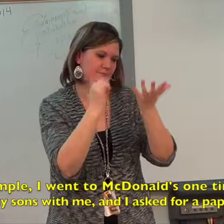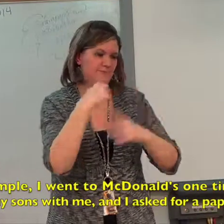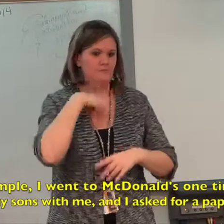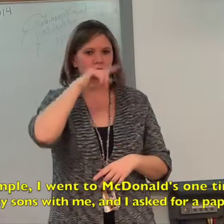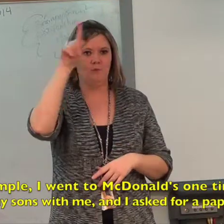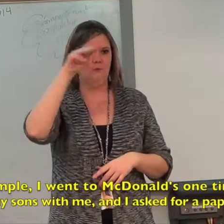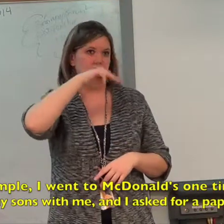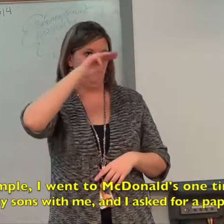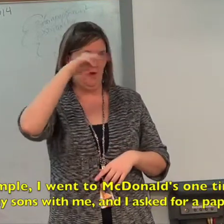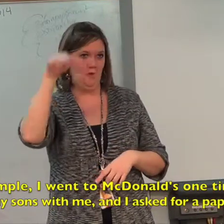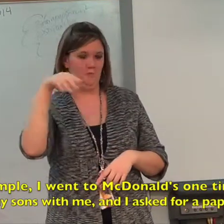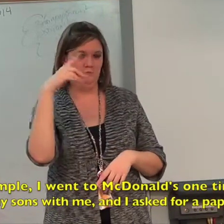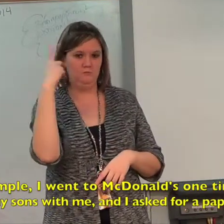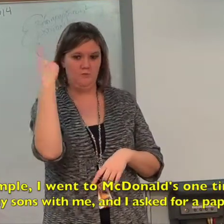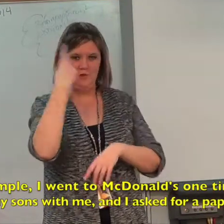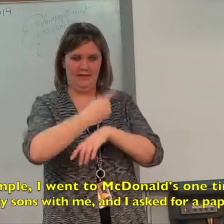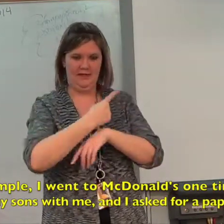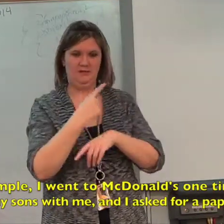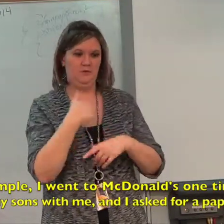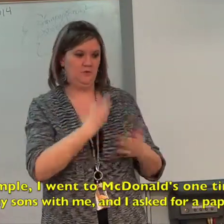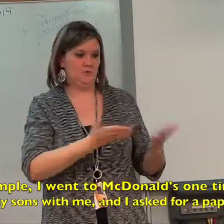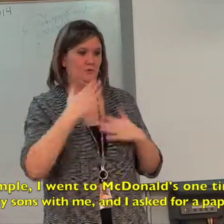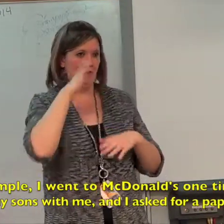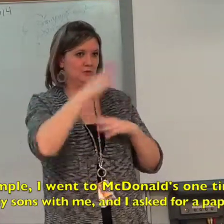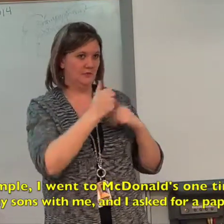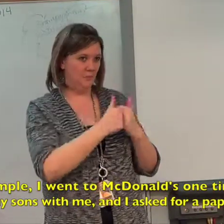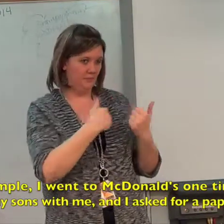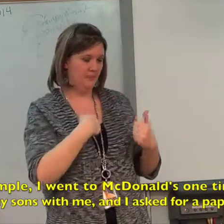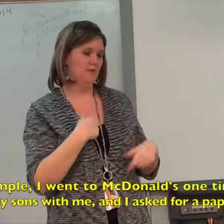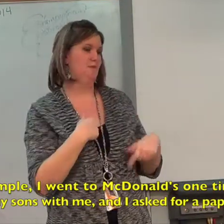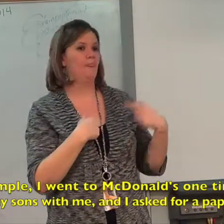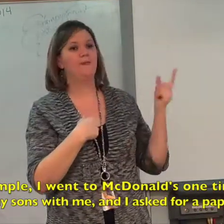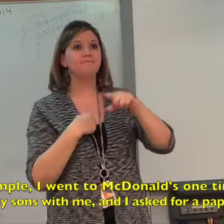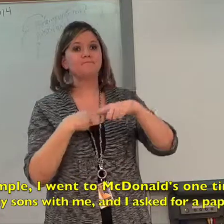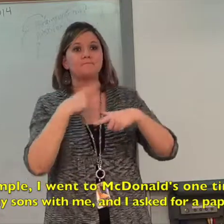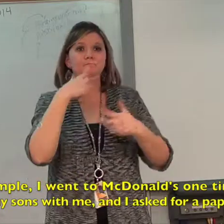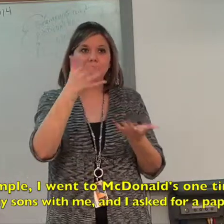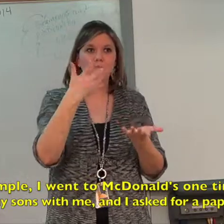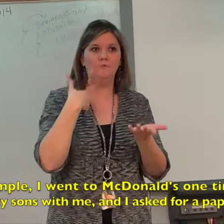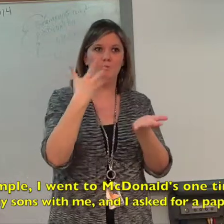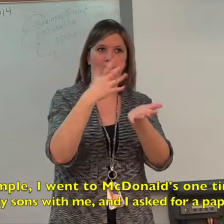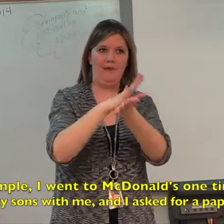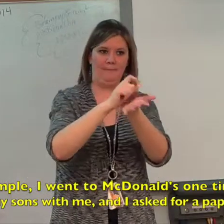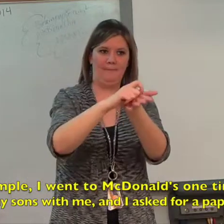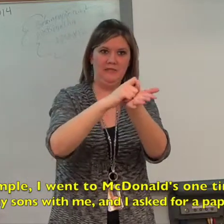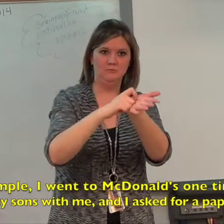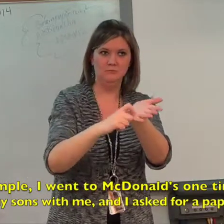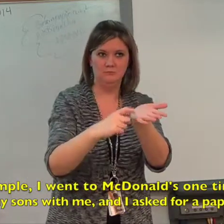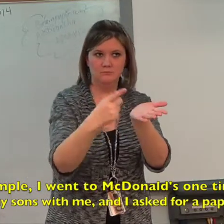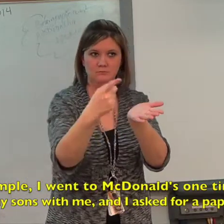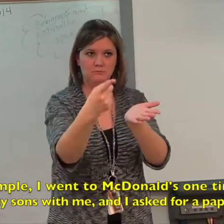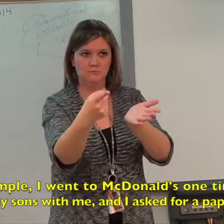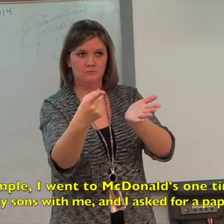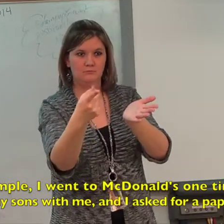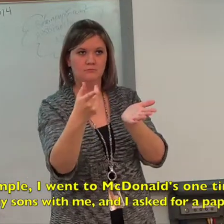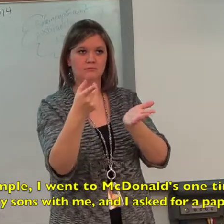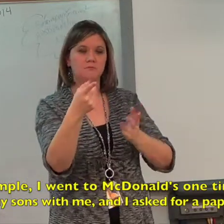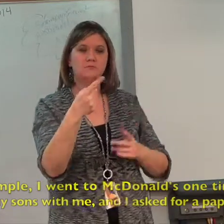For example, I went to McDonald's one time and took my son's way and I asked for a paper and pen